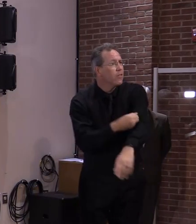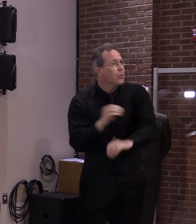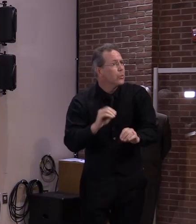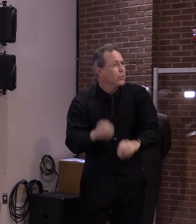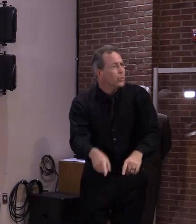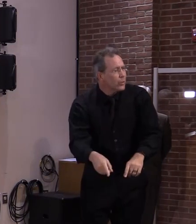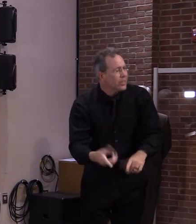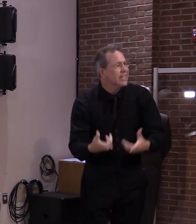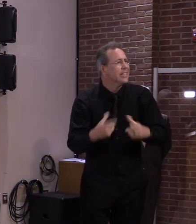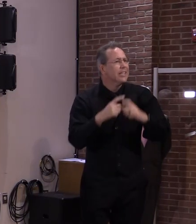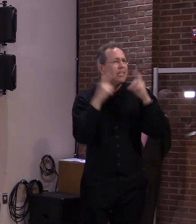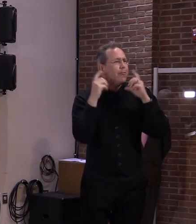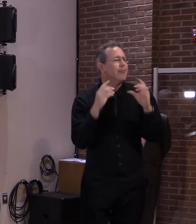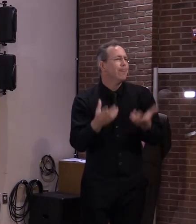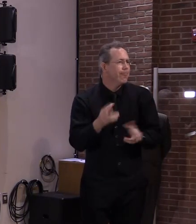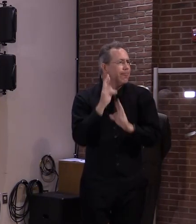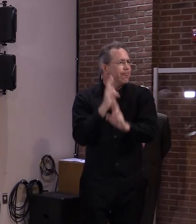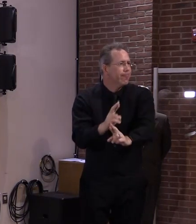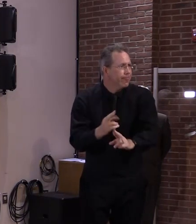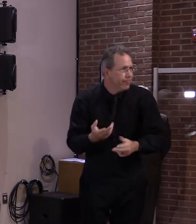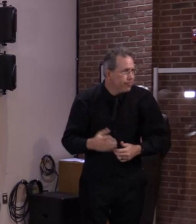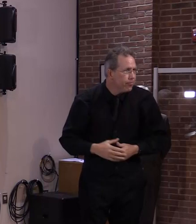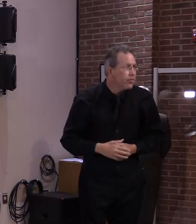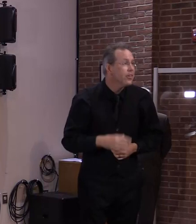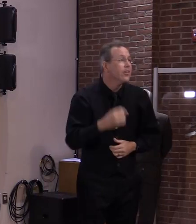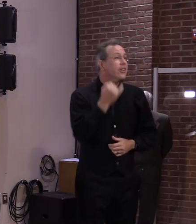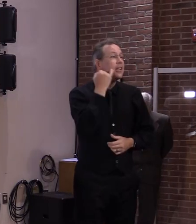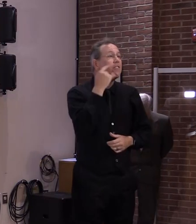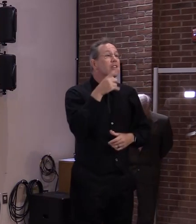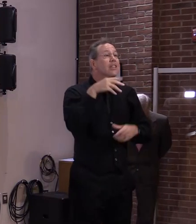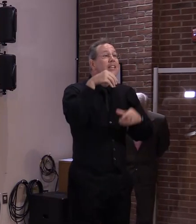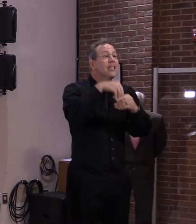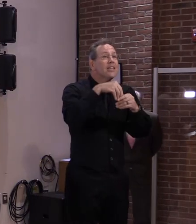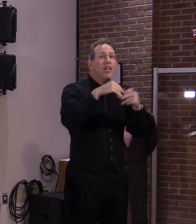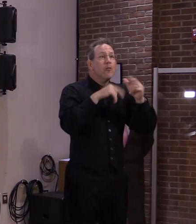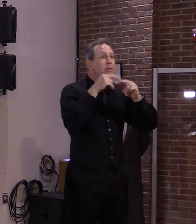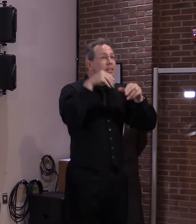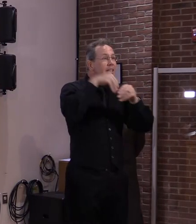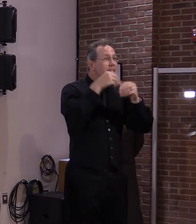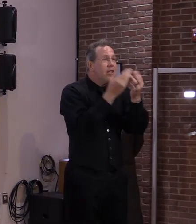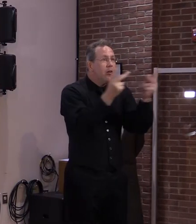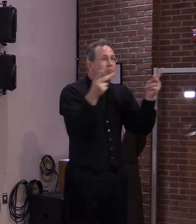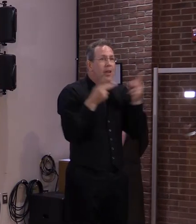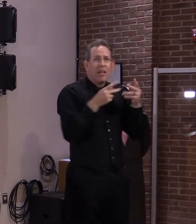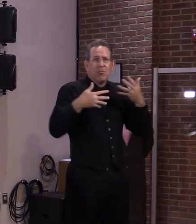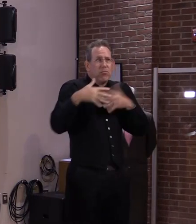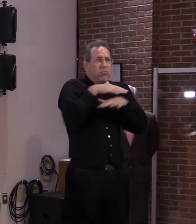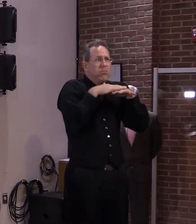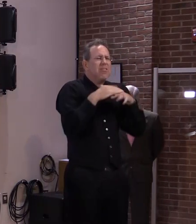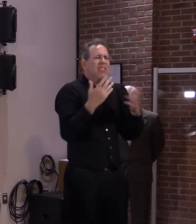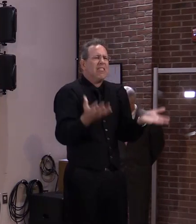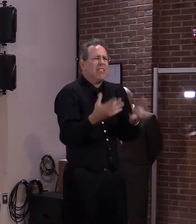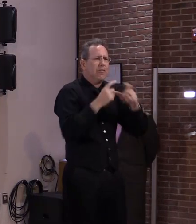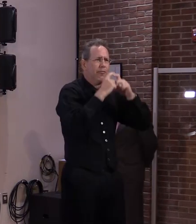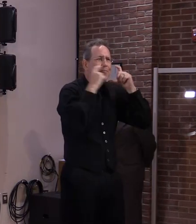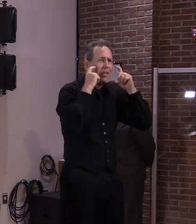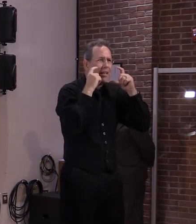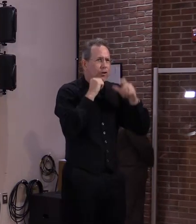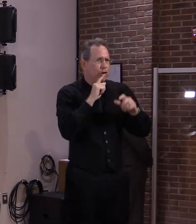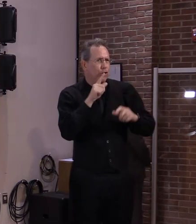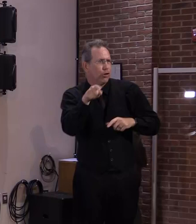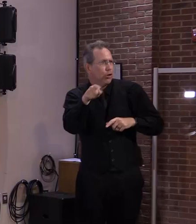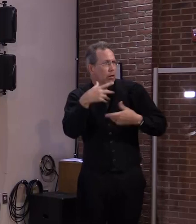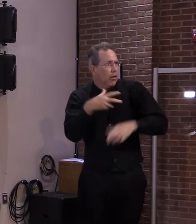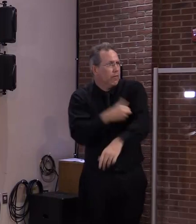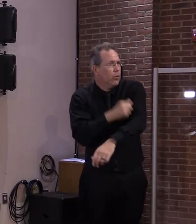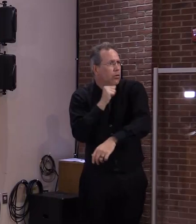12 when indoors because they are not yet able to be vaccinated. However, as we have every step of